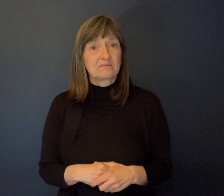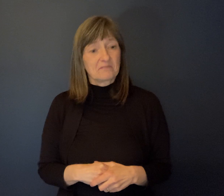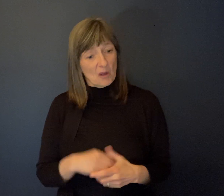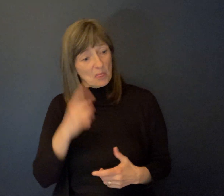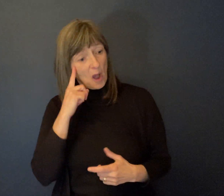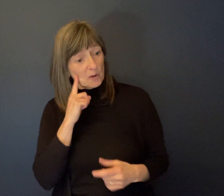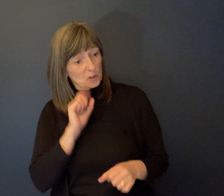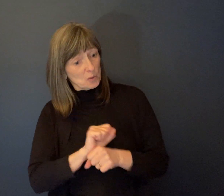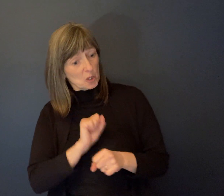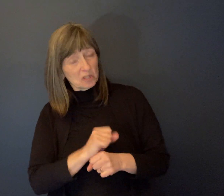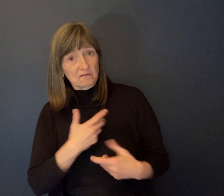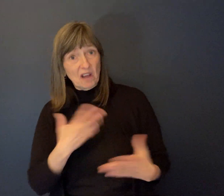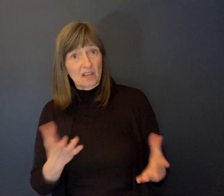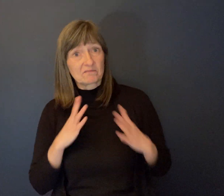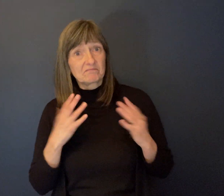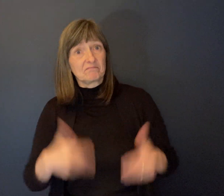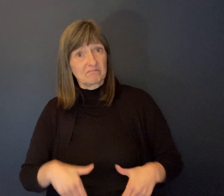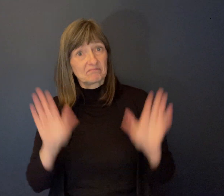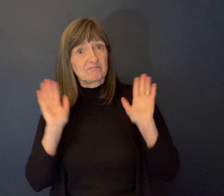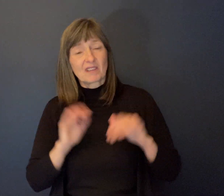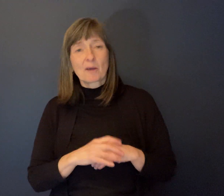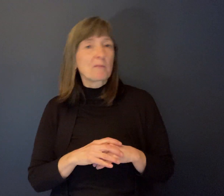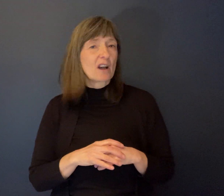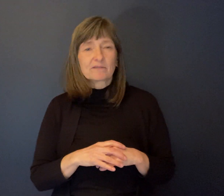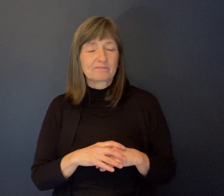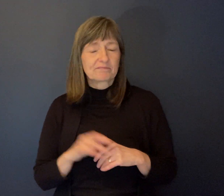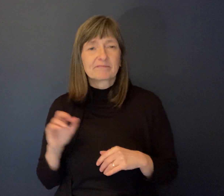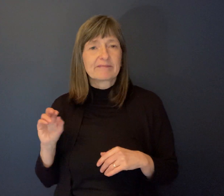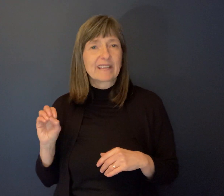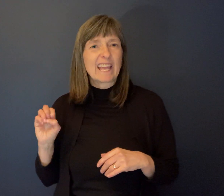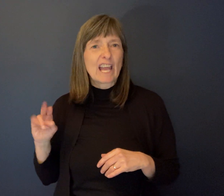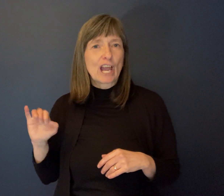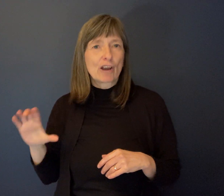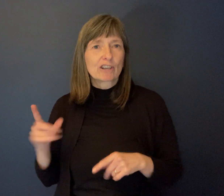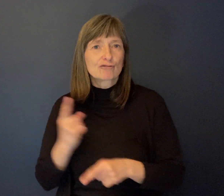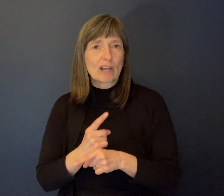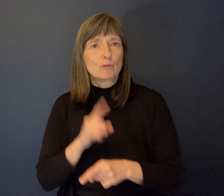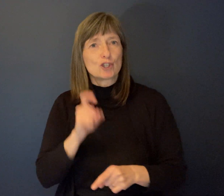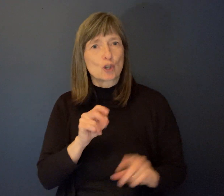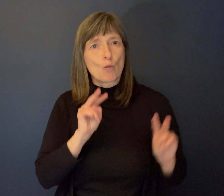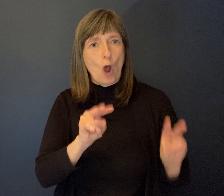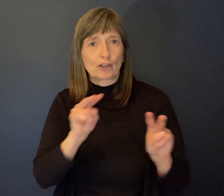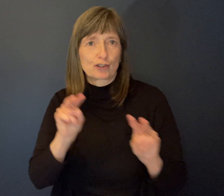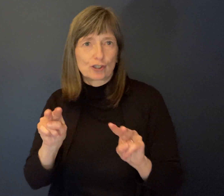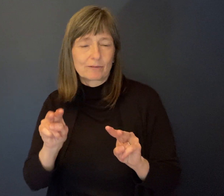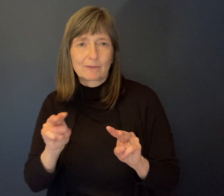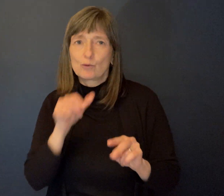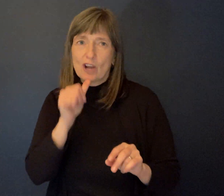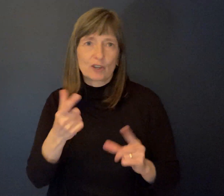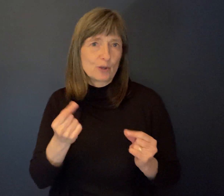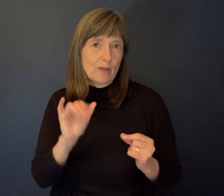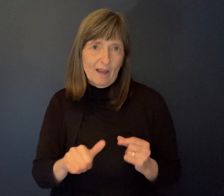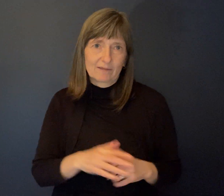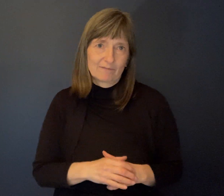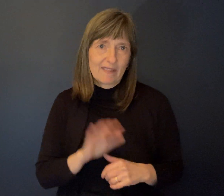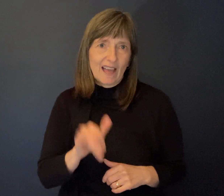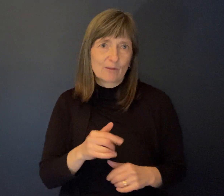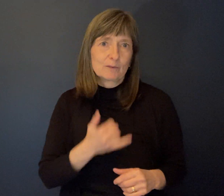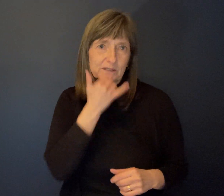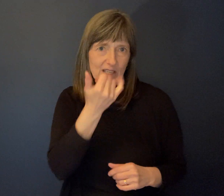And as we already said, you know, you should have been out there monitoring and doing the work. So are you suggesting then that maybe there was a little bit